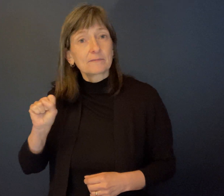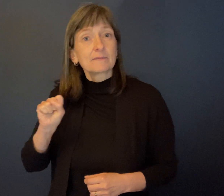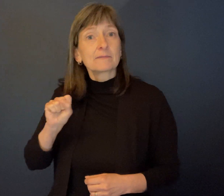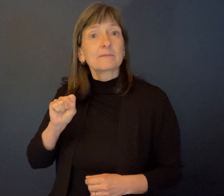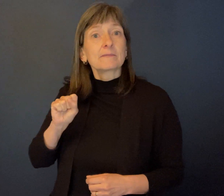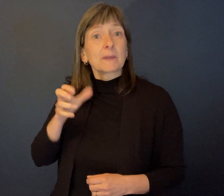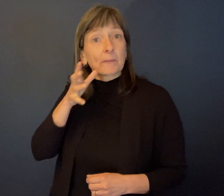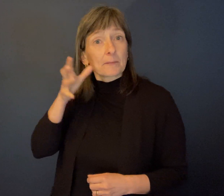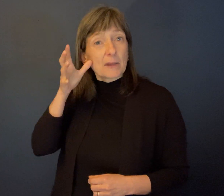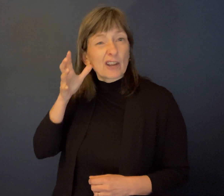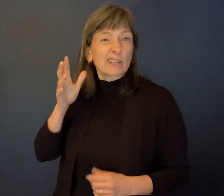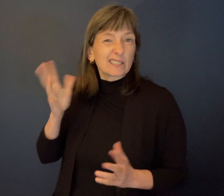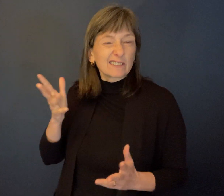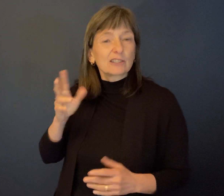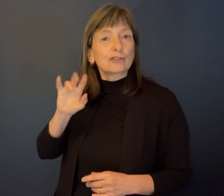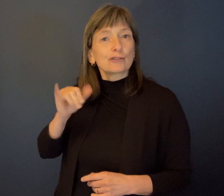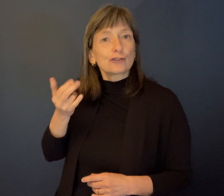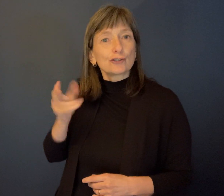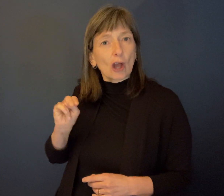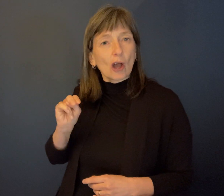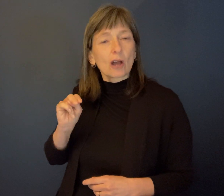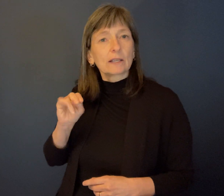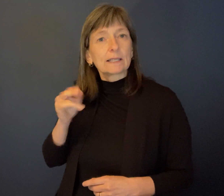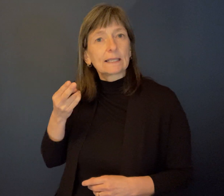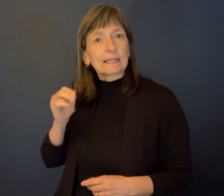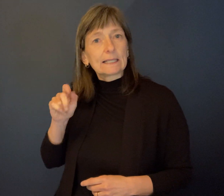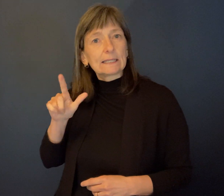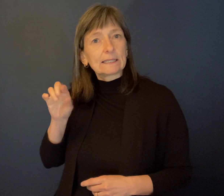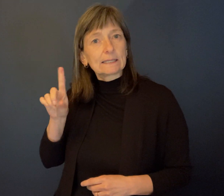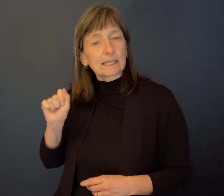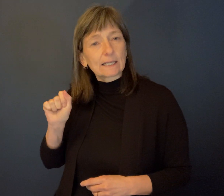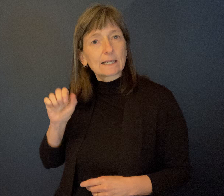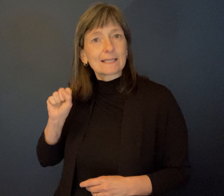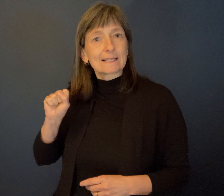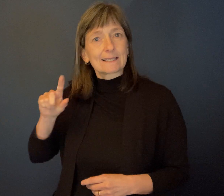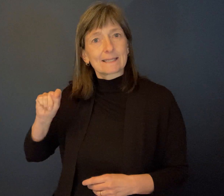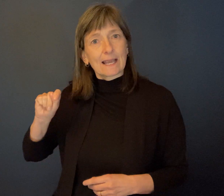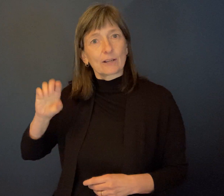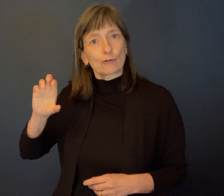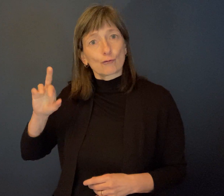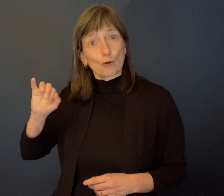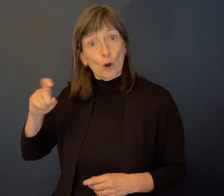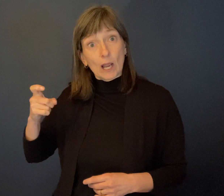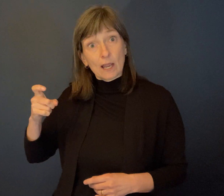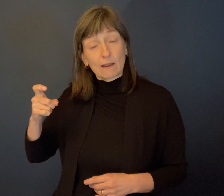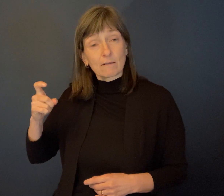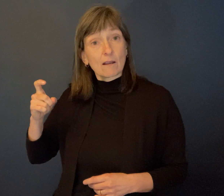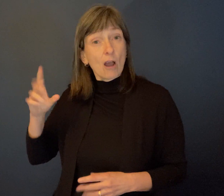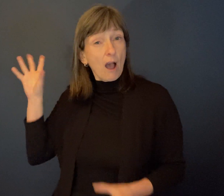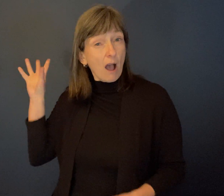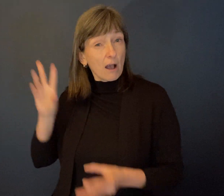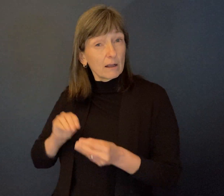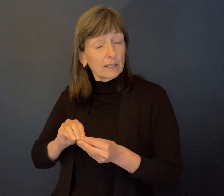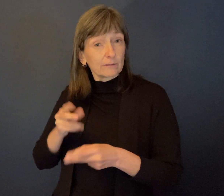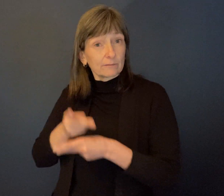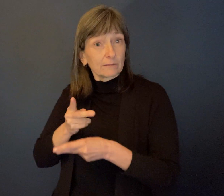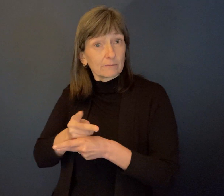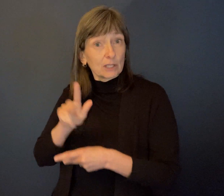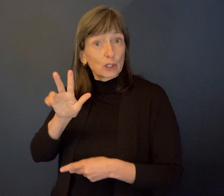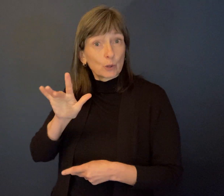And they, over the years, they actually had a number of 23 foster children that they took care of. They ended up adopting two.